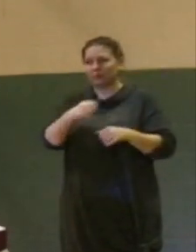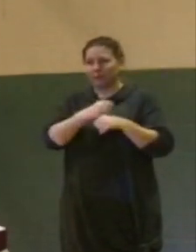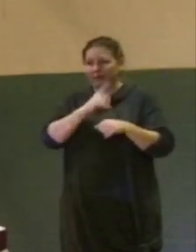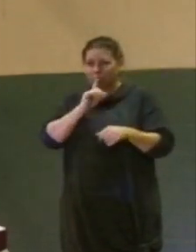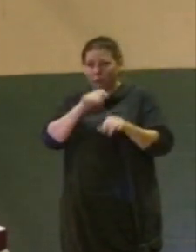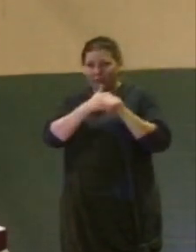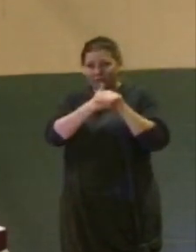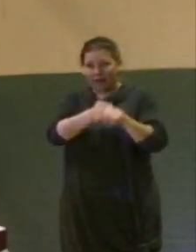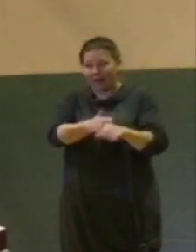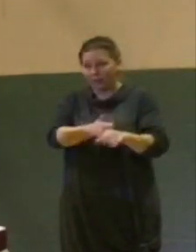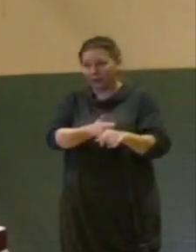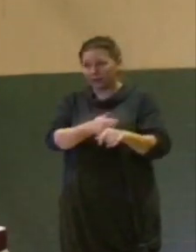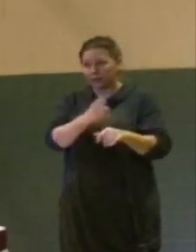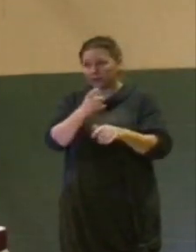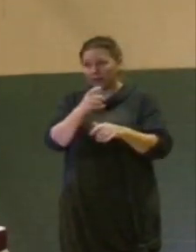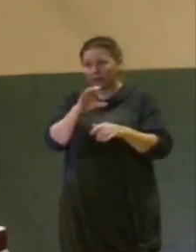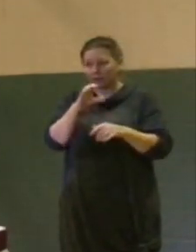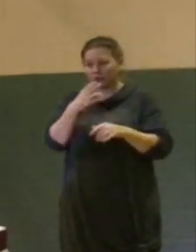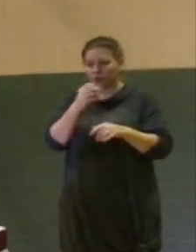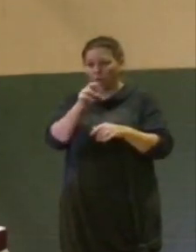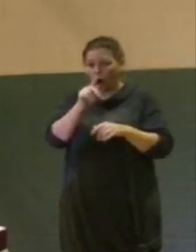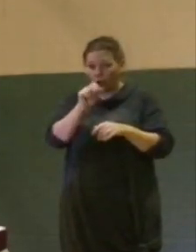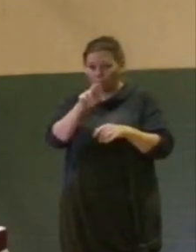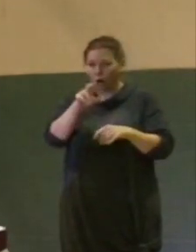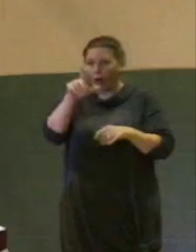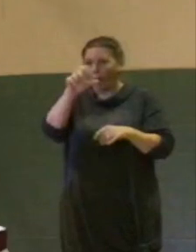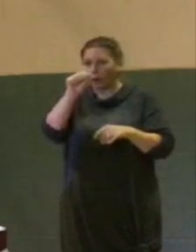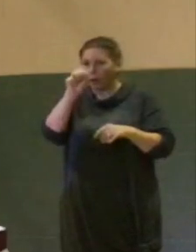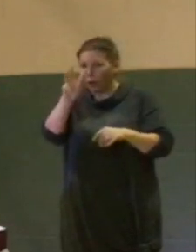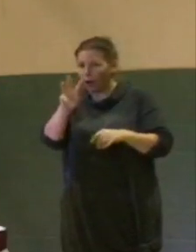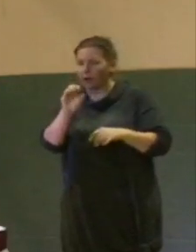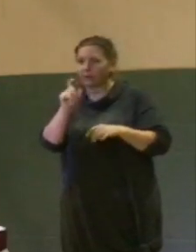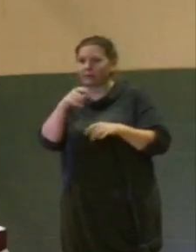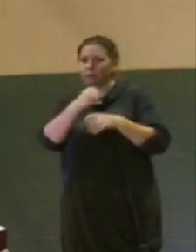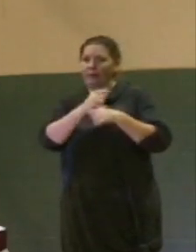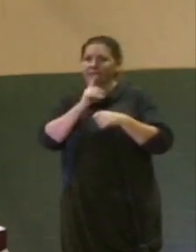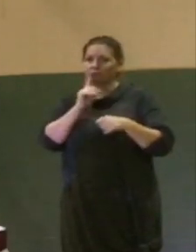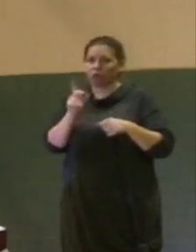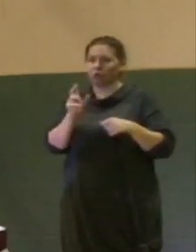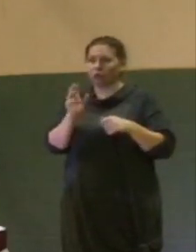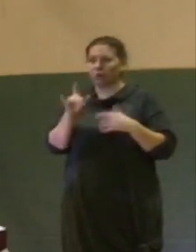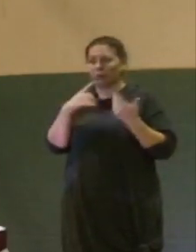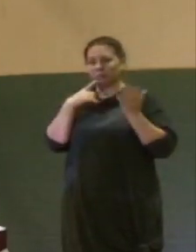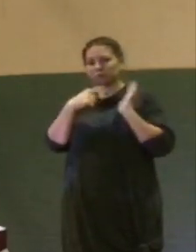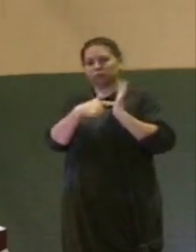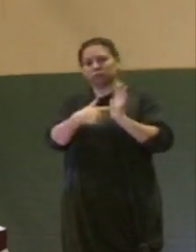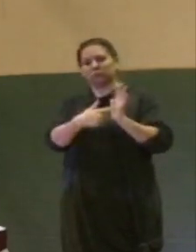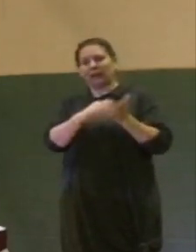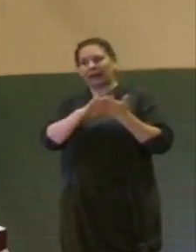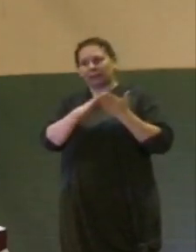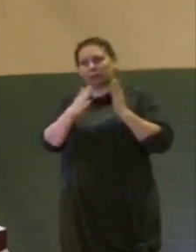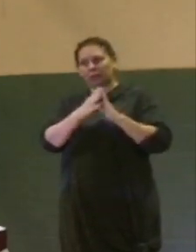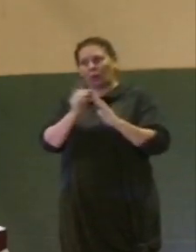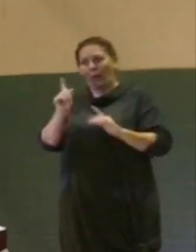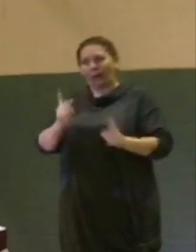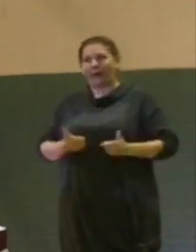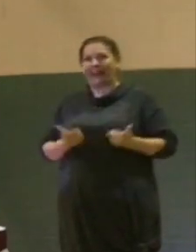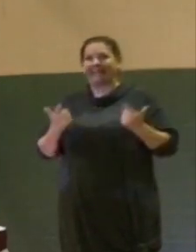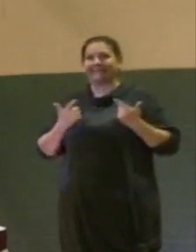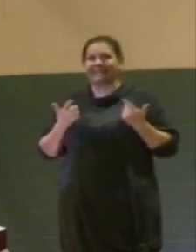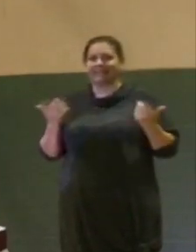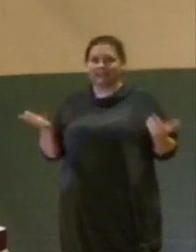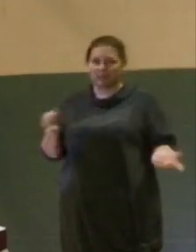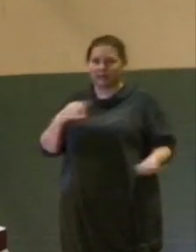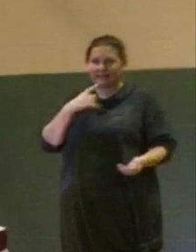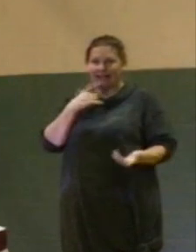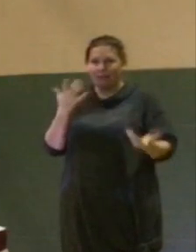following within the charter law and making sure that we are representing the community which we say that we are here to